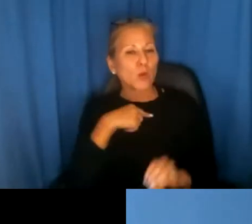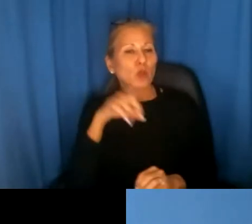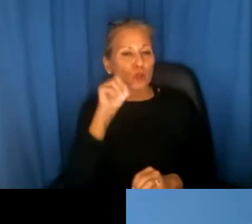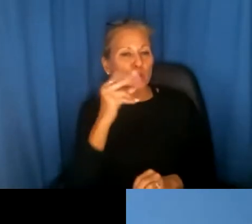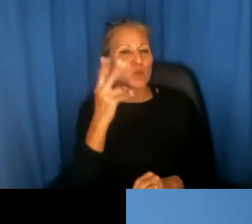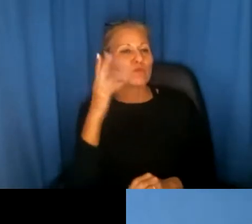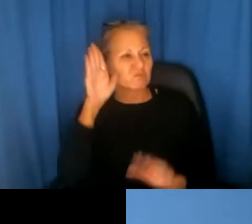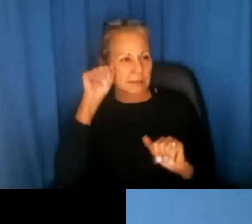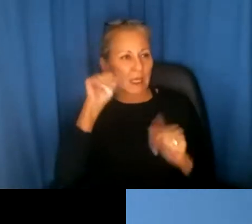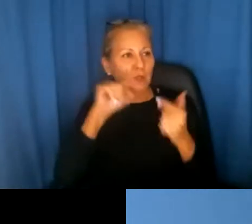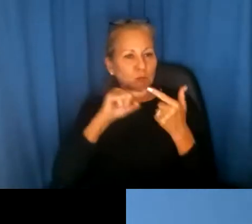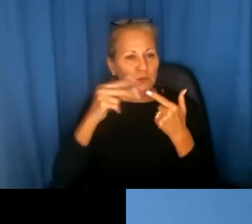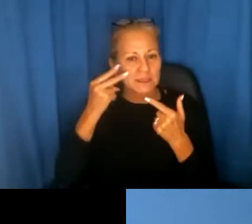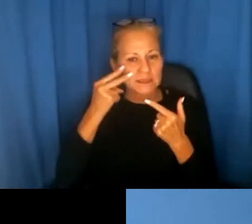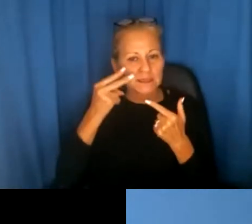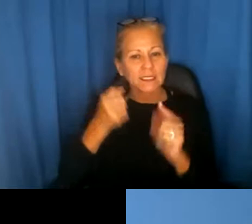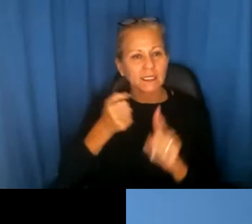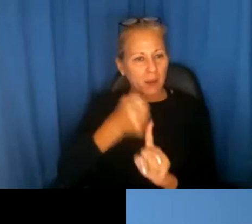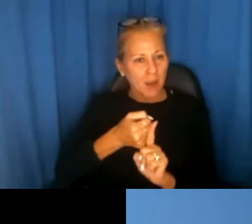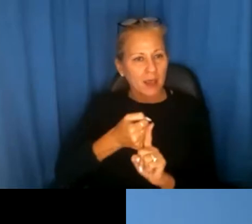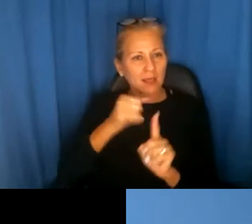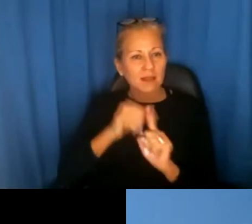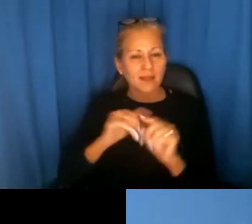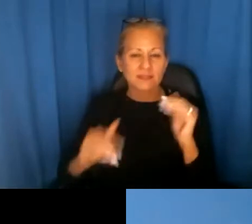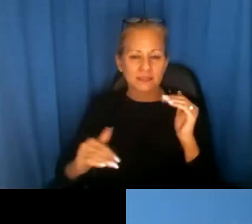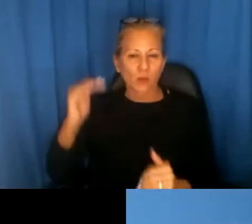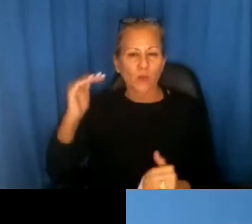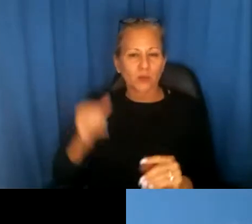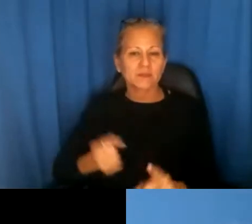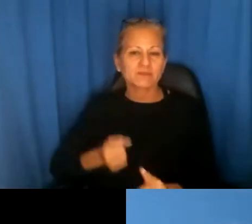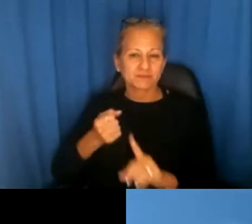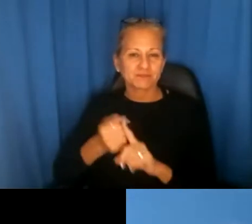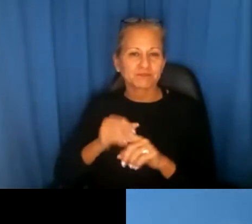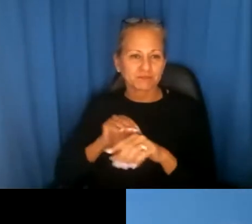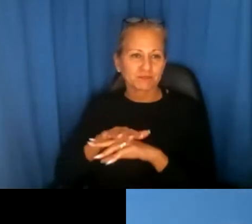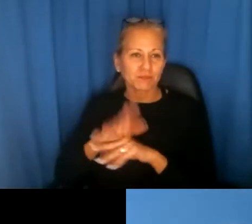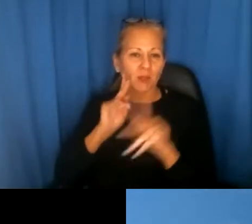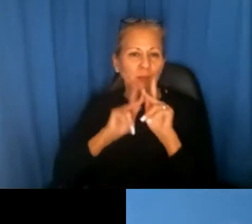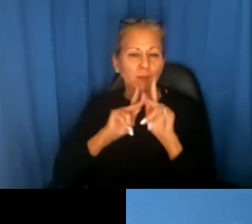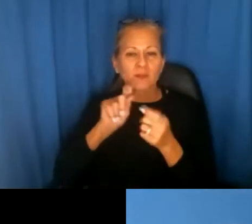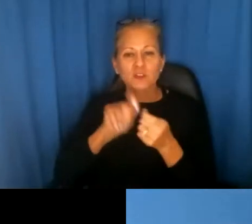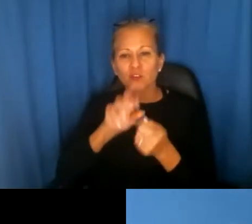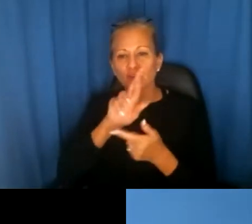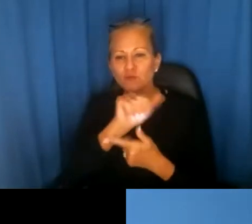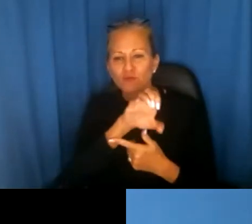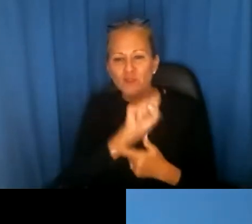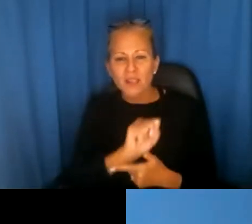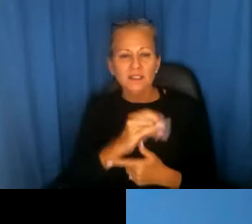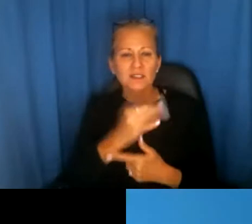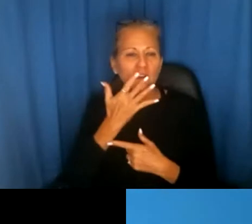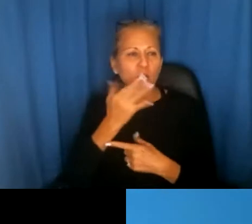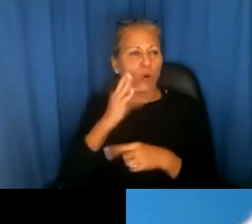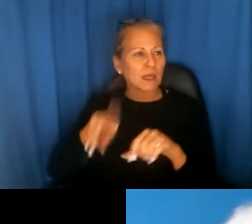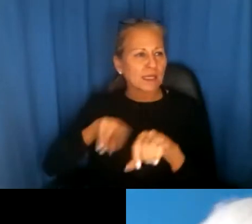to see impacts that disproportionately affect people of certain races, colors, or national